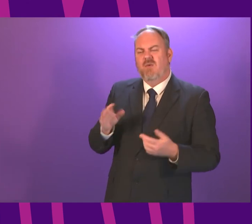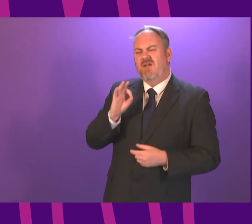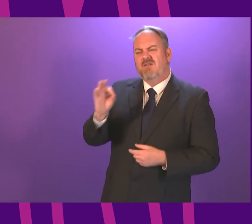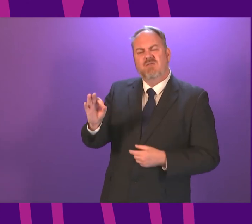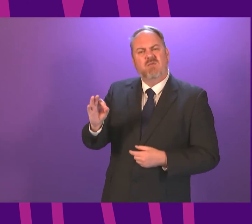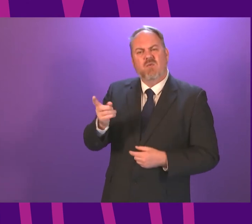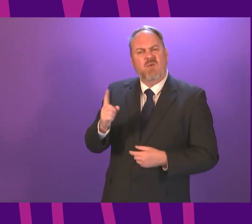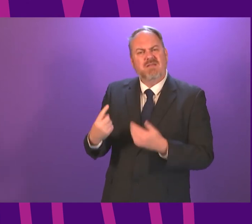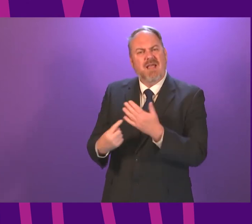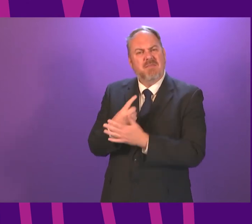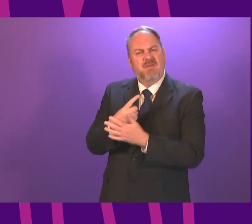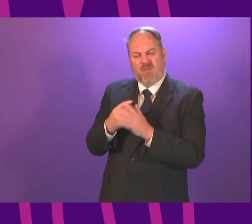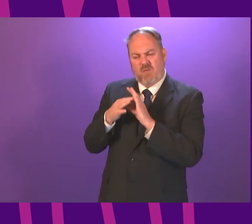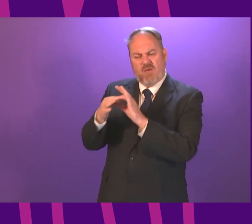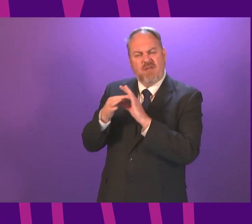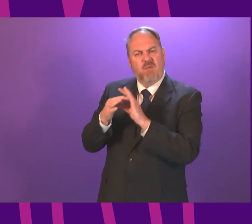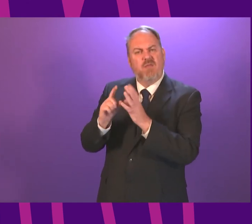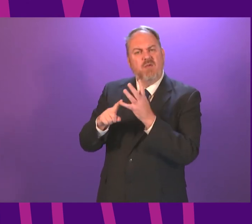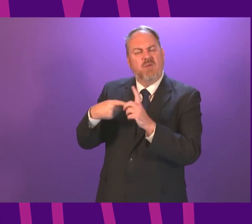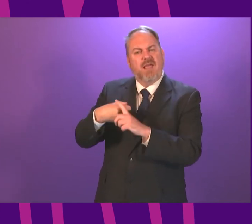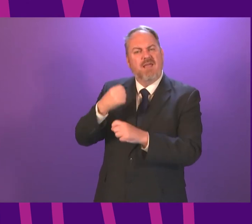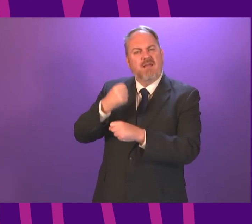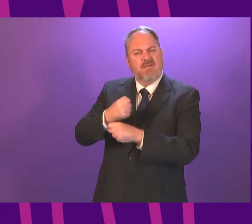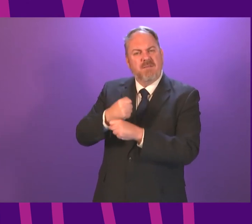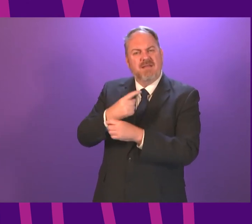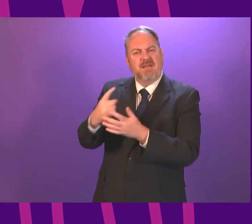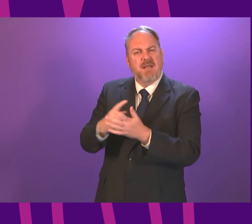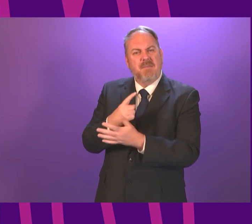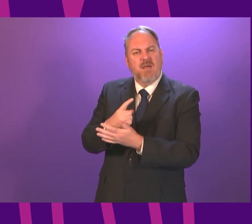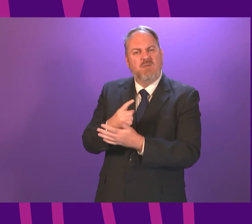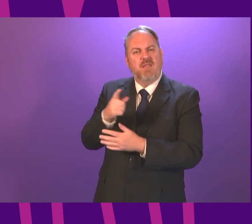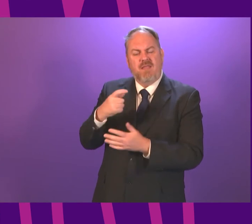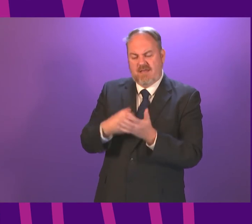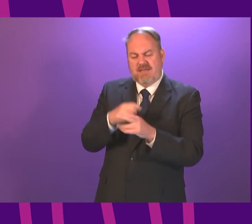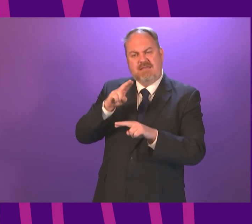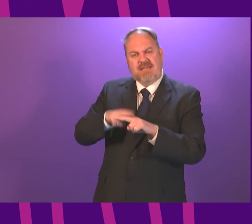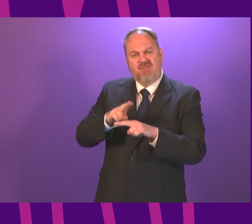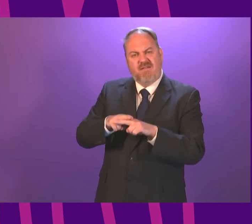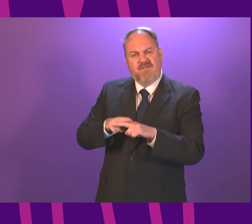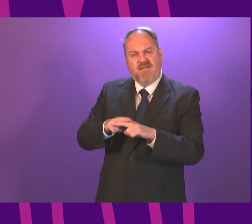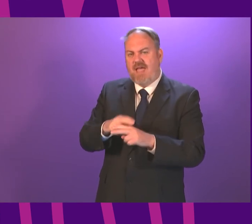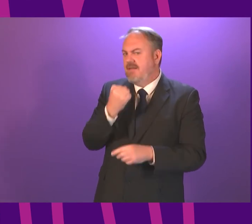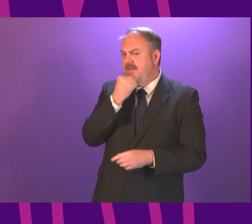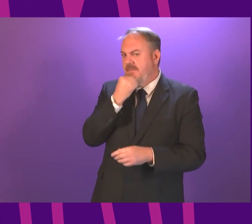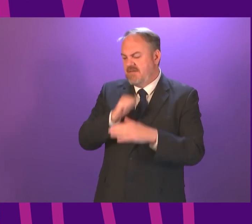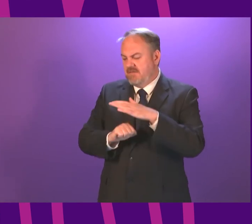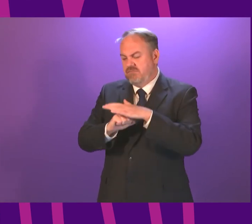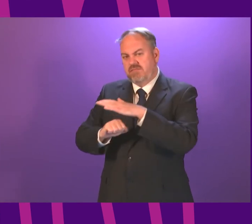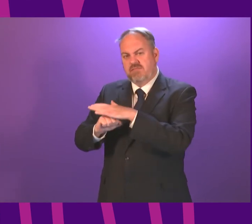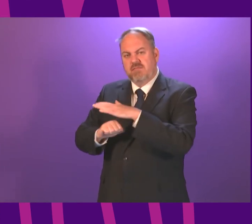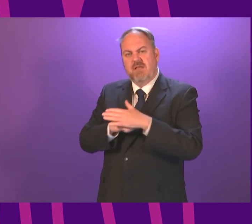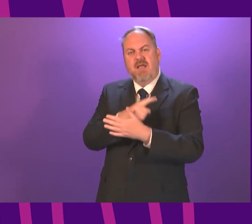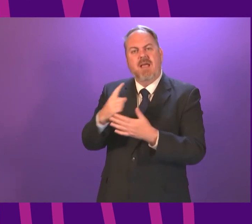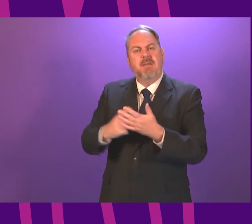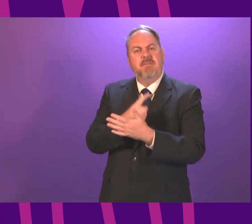Scottish Government has had with the UK Government on the potentially damaging tariff and quota-free trade deal that is being proposed by the UK